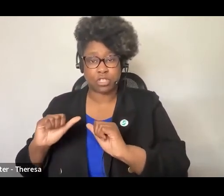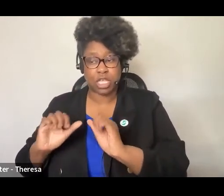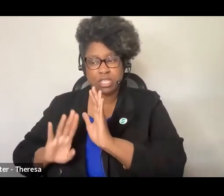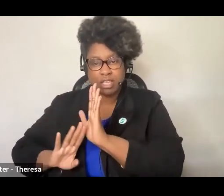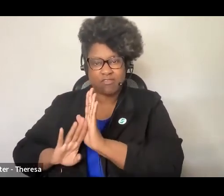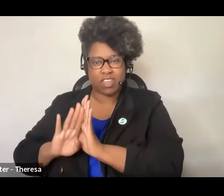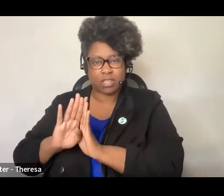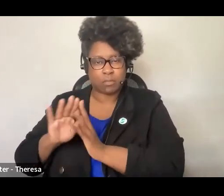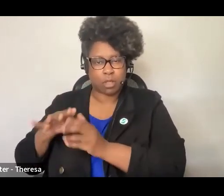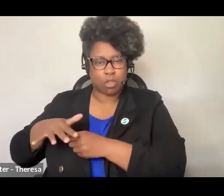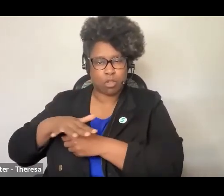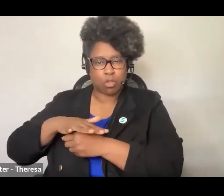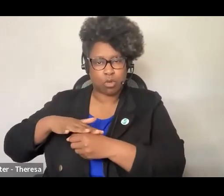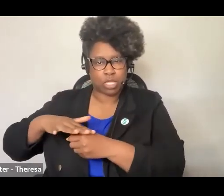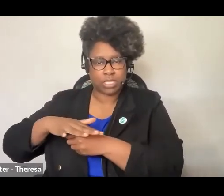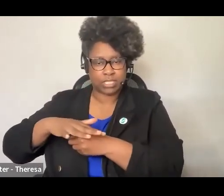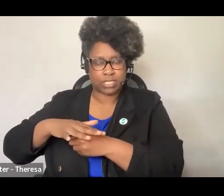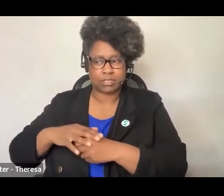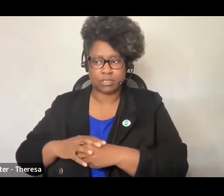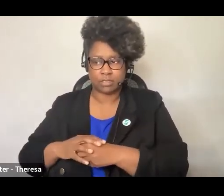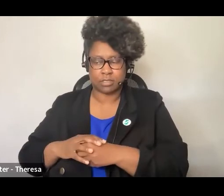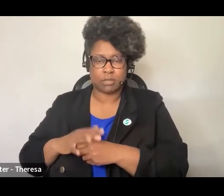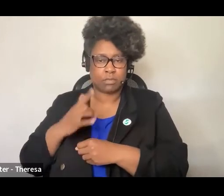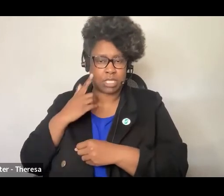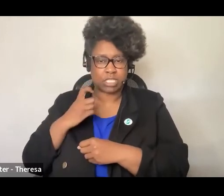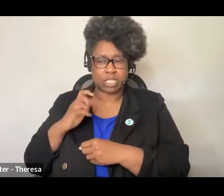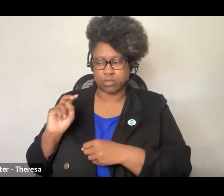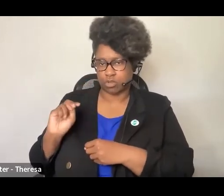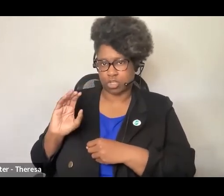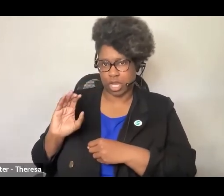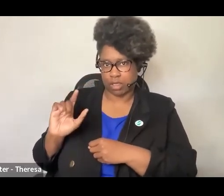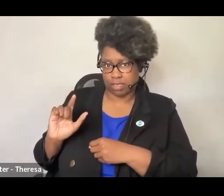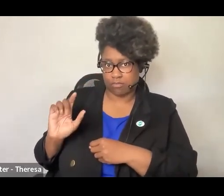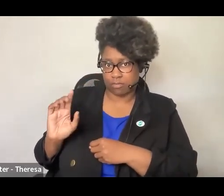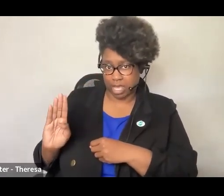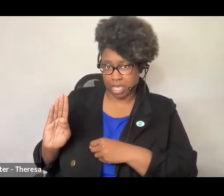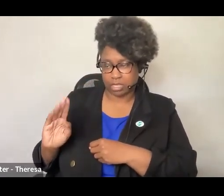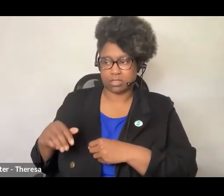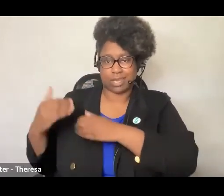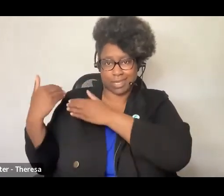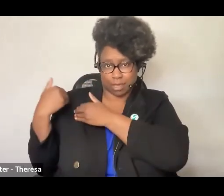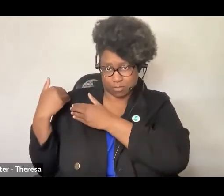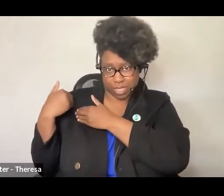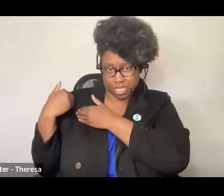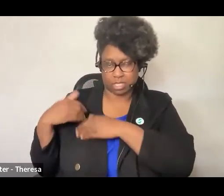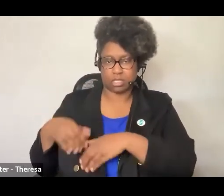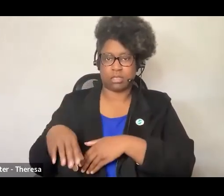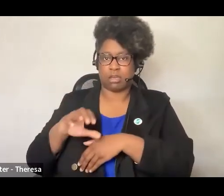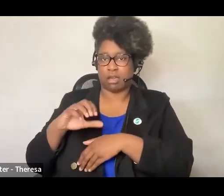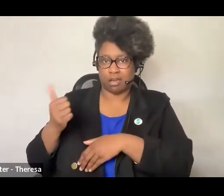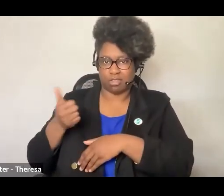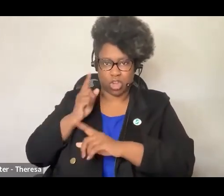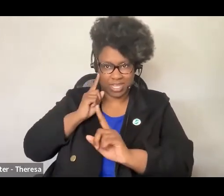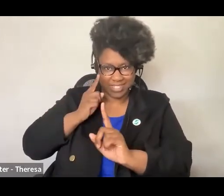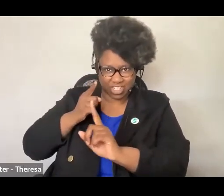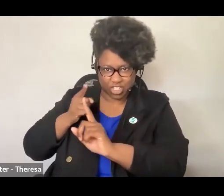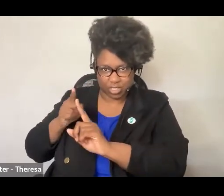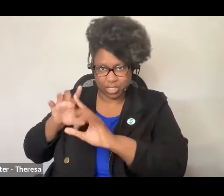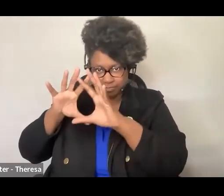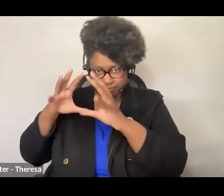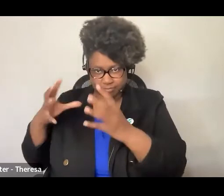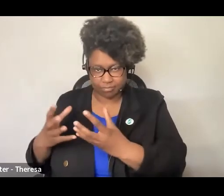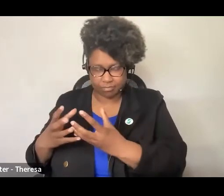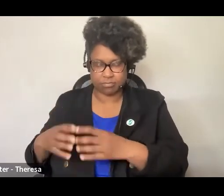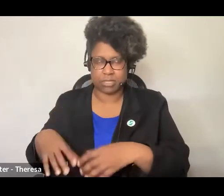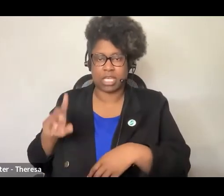Arising from the focus of accountability ushered in by No Child Left Behind in the U.S. and other initiatives across the globe, data-informed decision-making